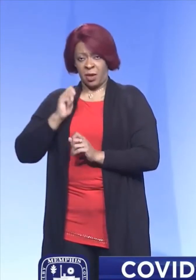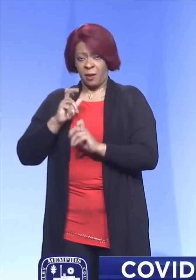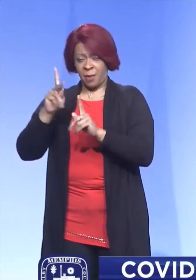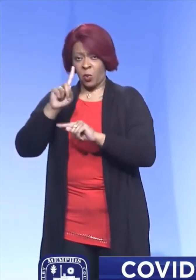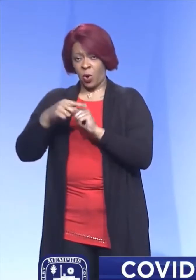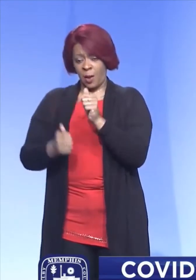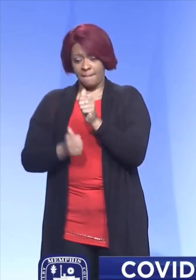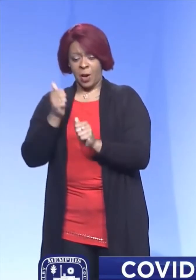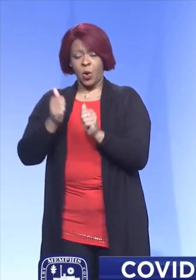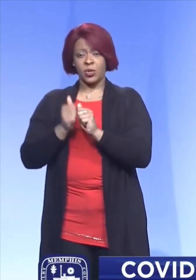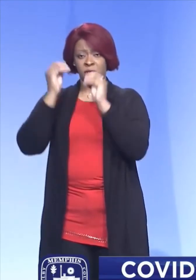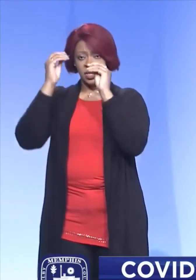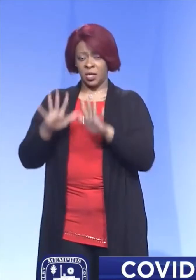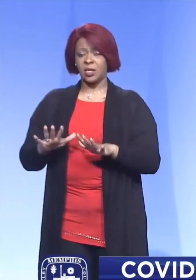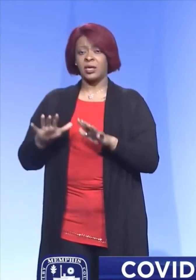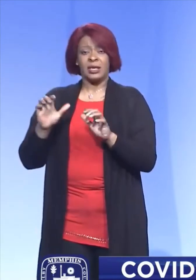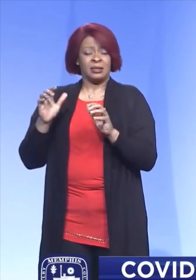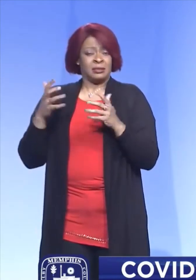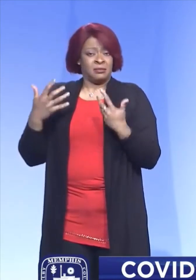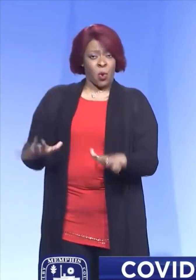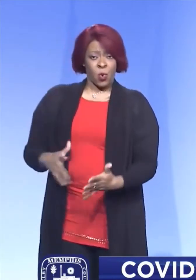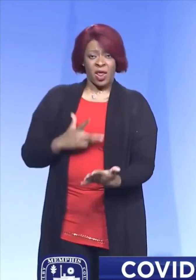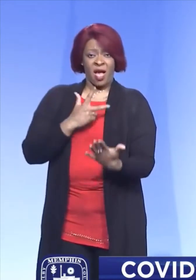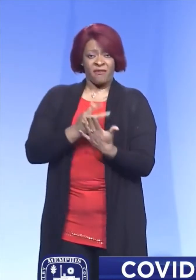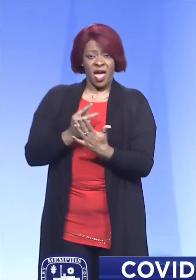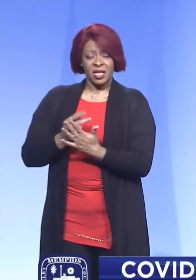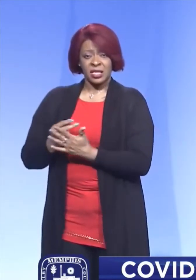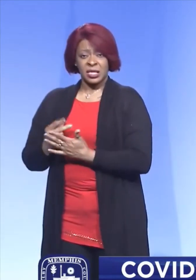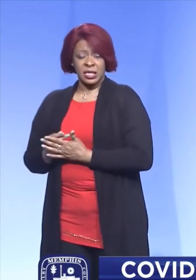the majority of teachers are able to get the vaccine?